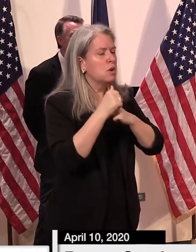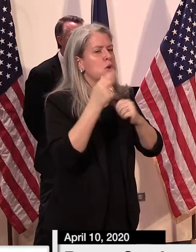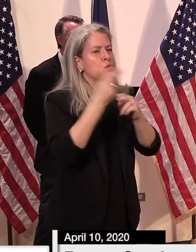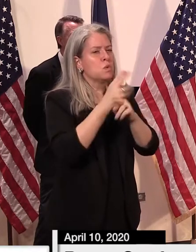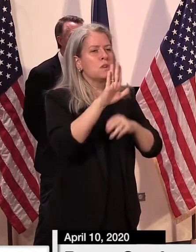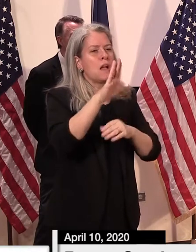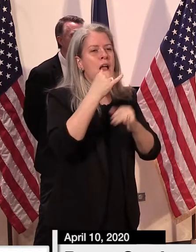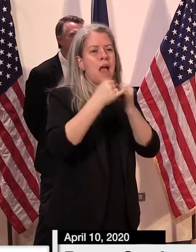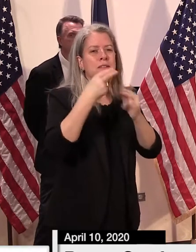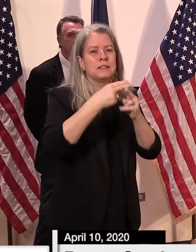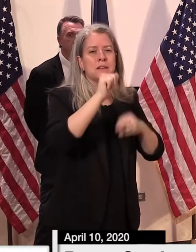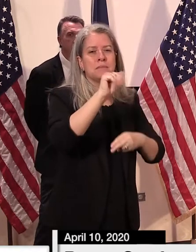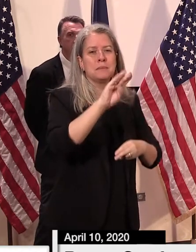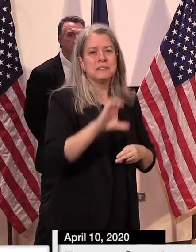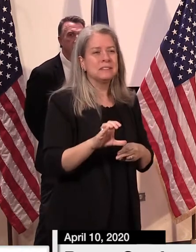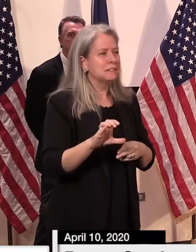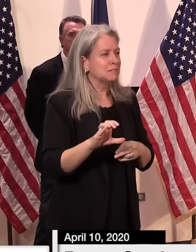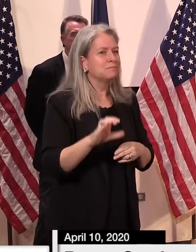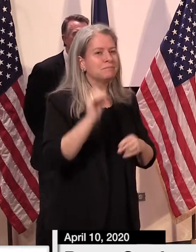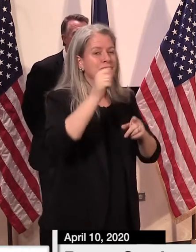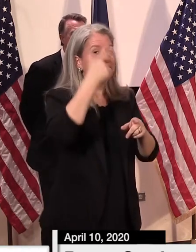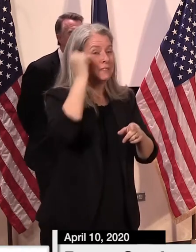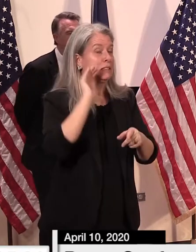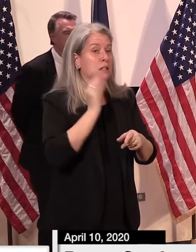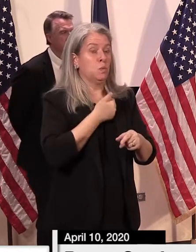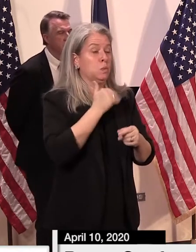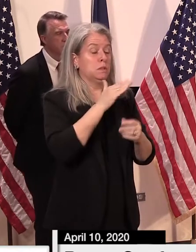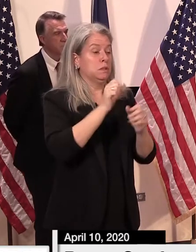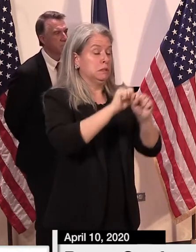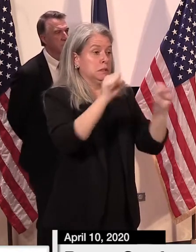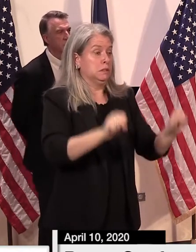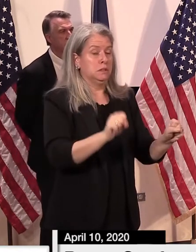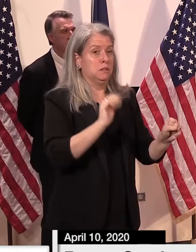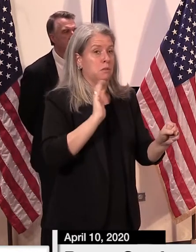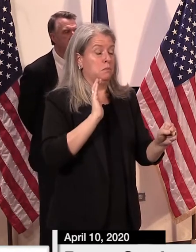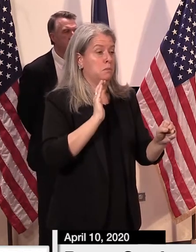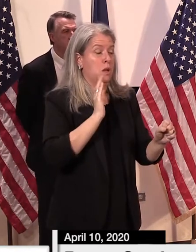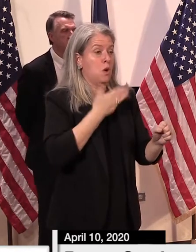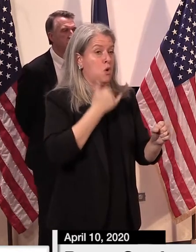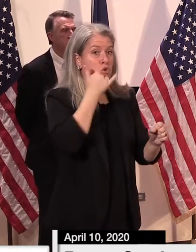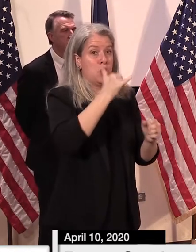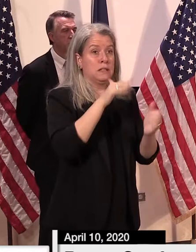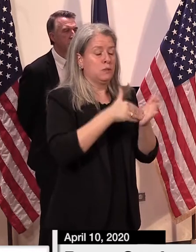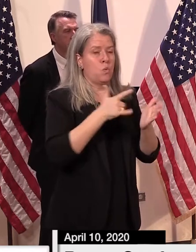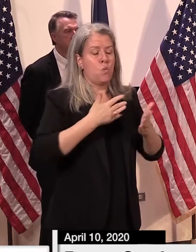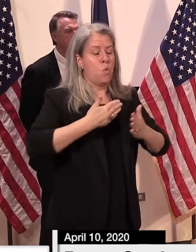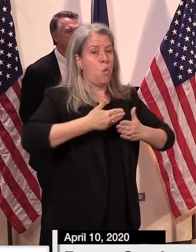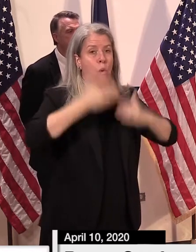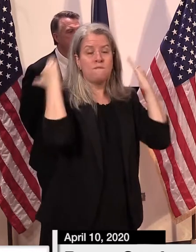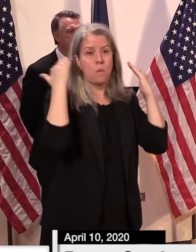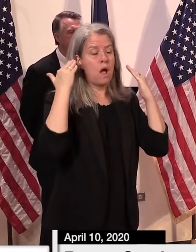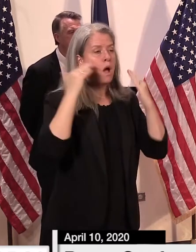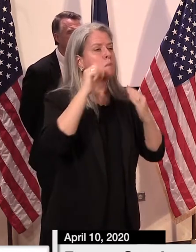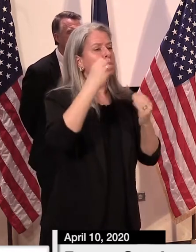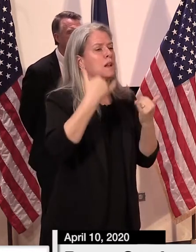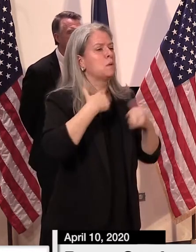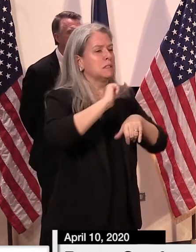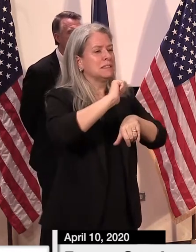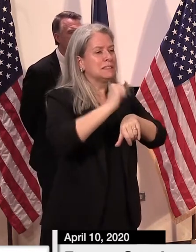Our system is easily overloaded. Our call center is easily overloaded. So we are asking that you